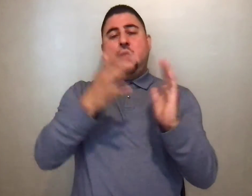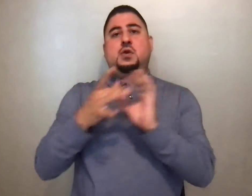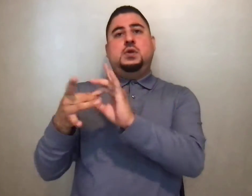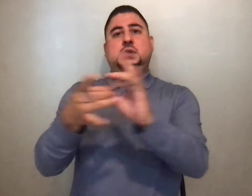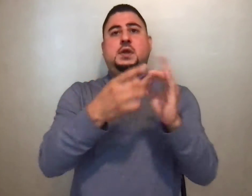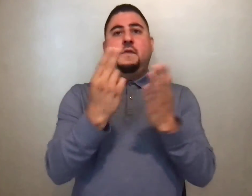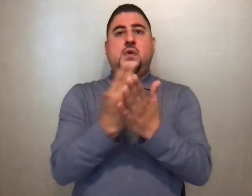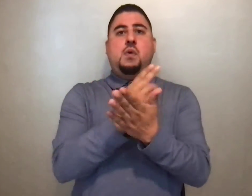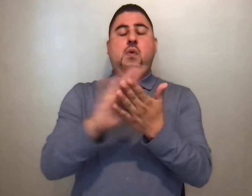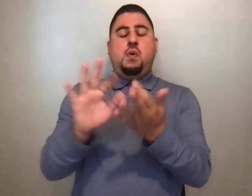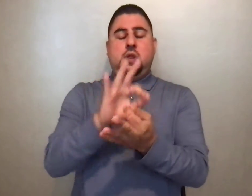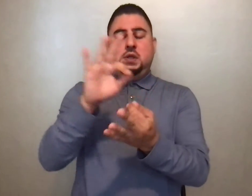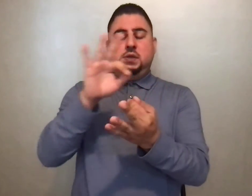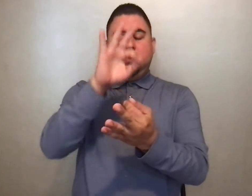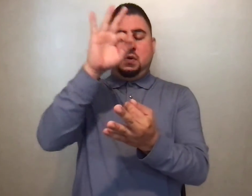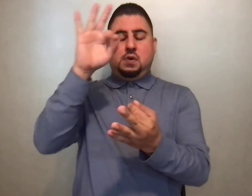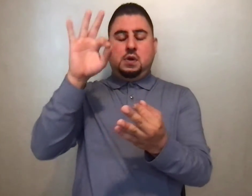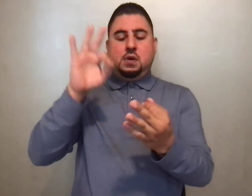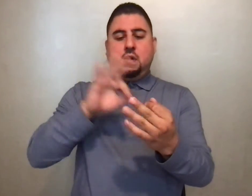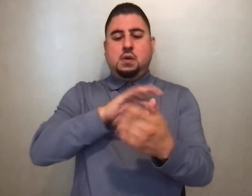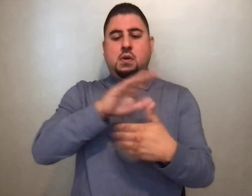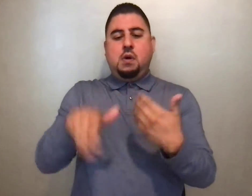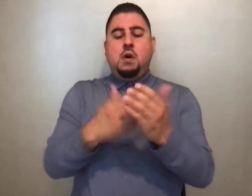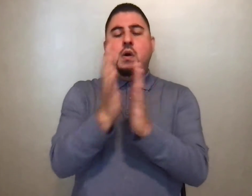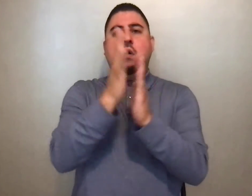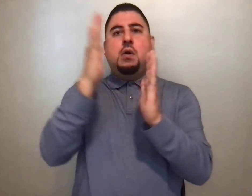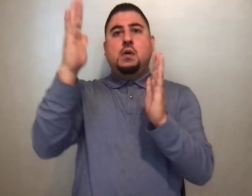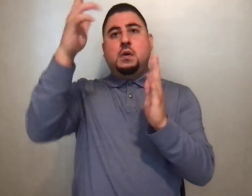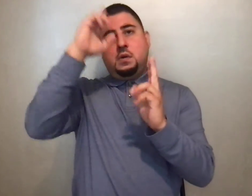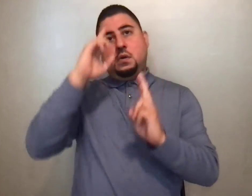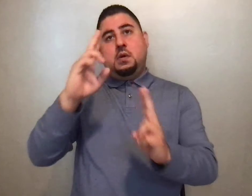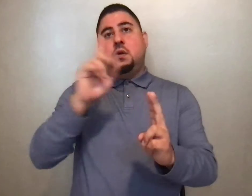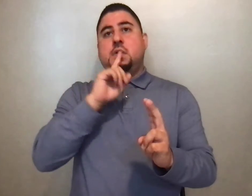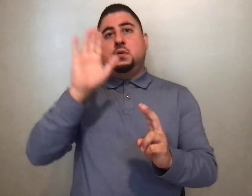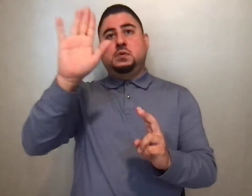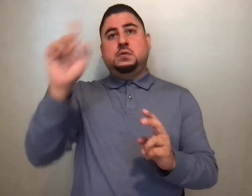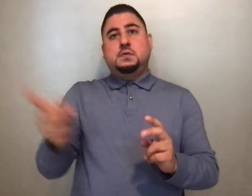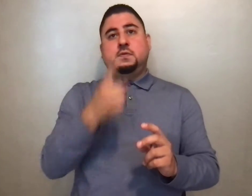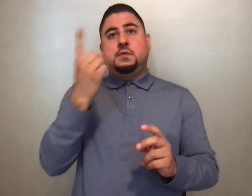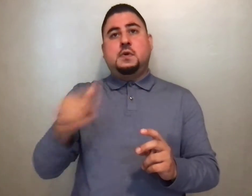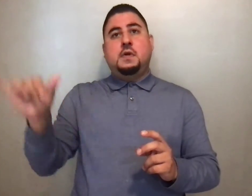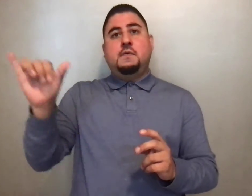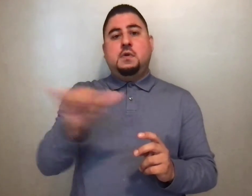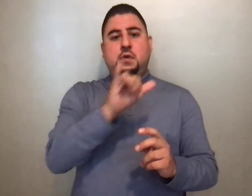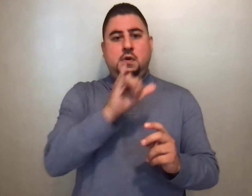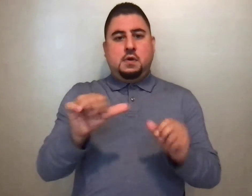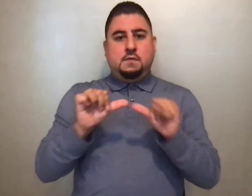unity of the Holy Spirit, all glory and honor is yours forever and ever.